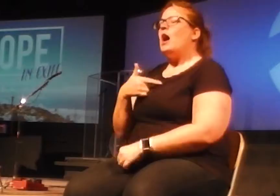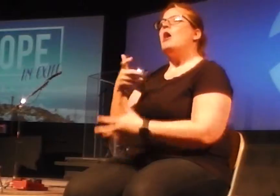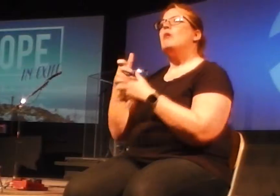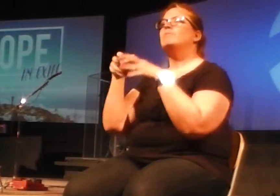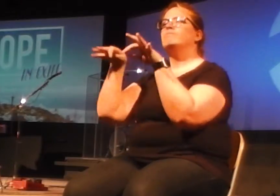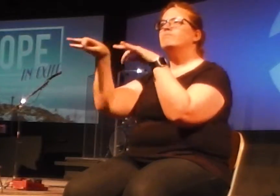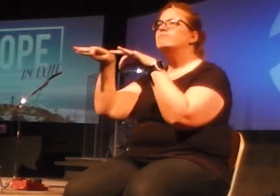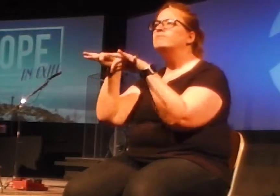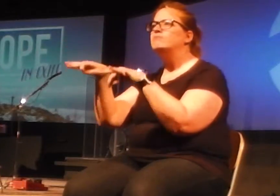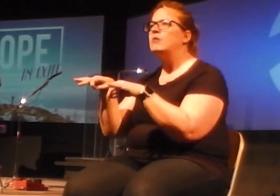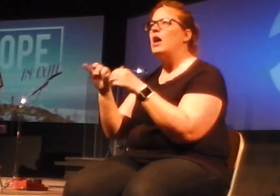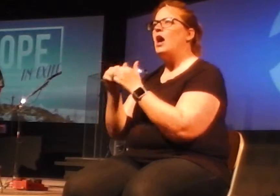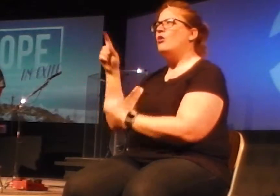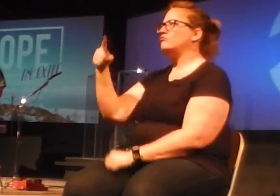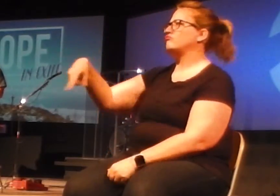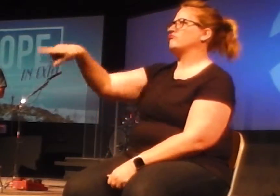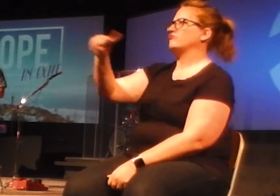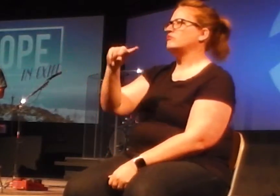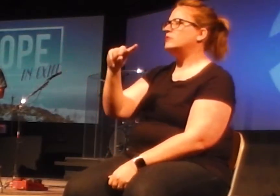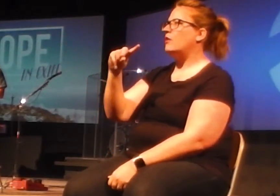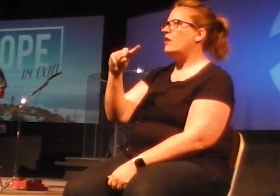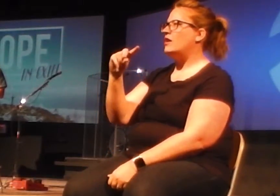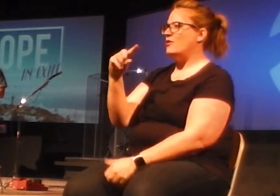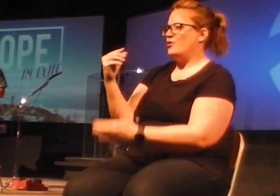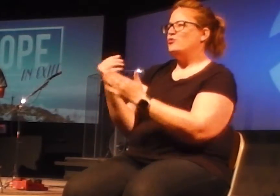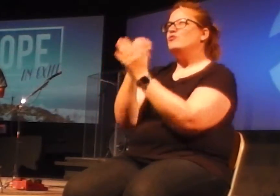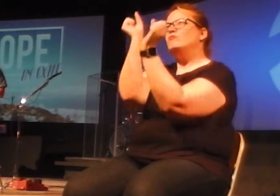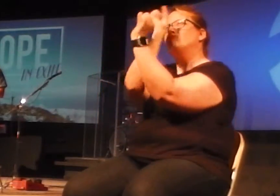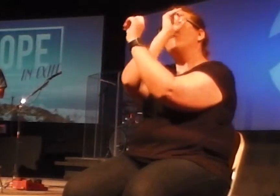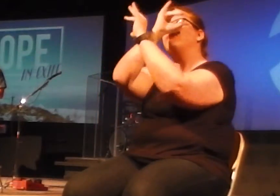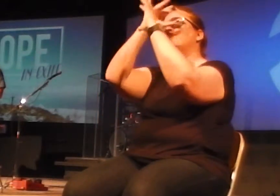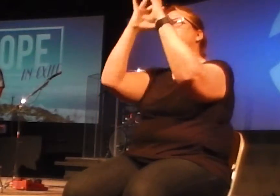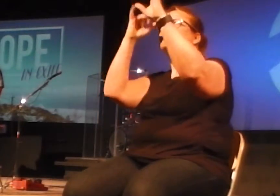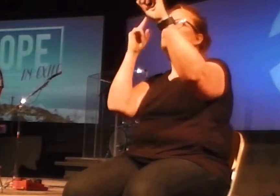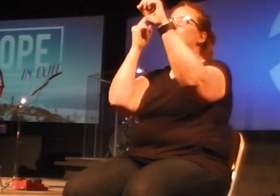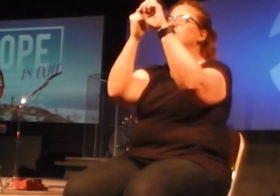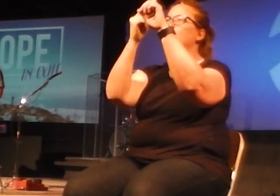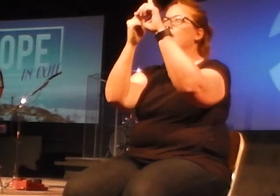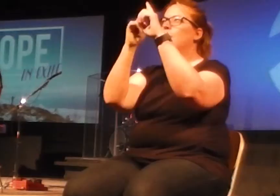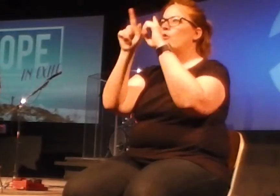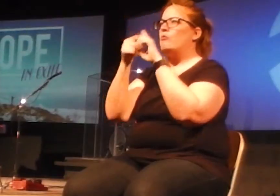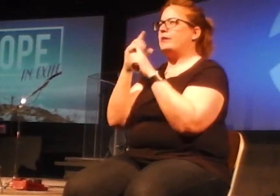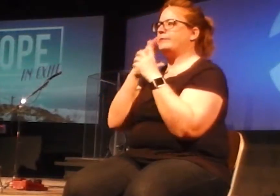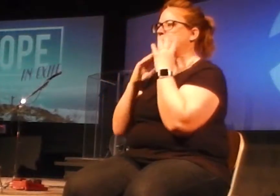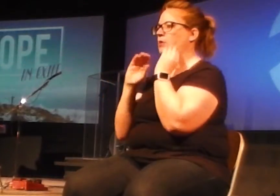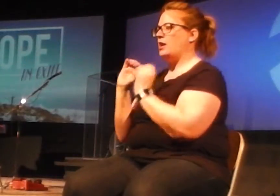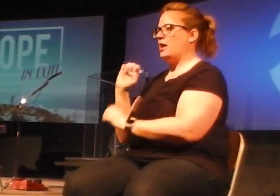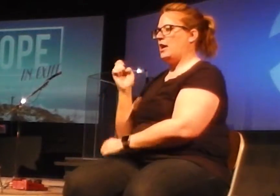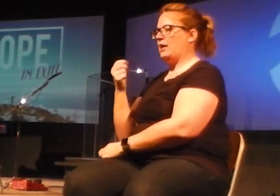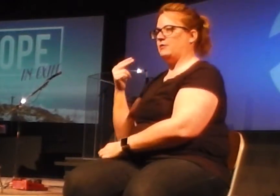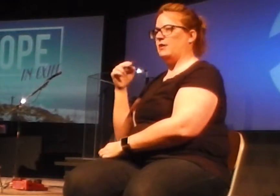on how do you get a new dream when you're in exile. My wife Carrie works